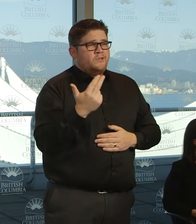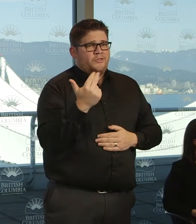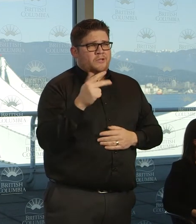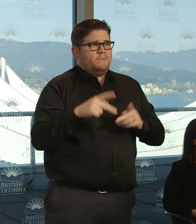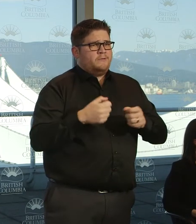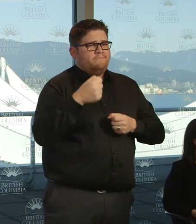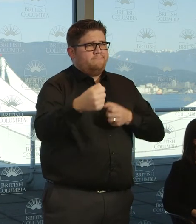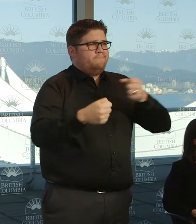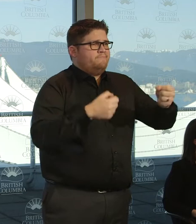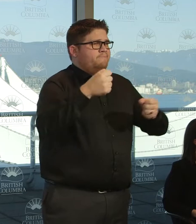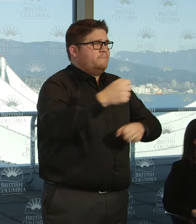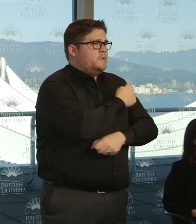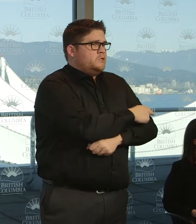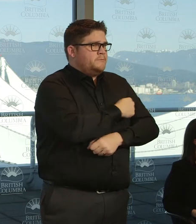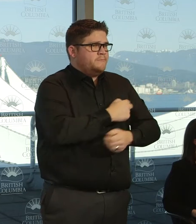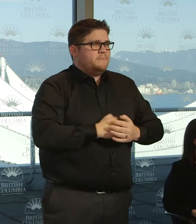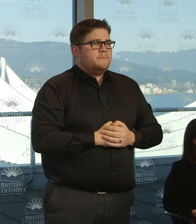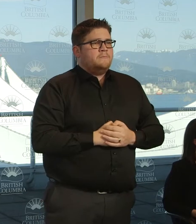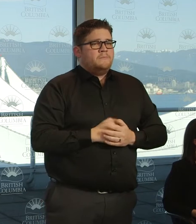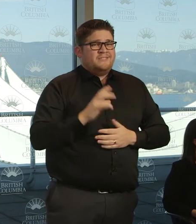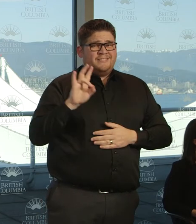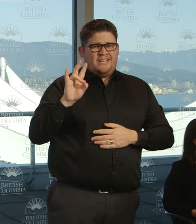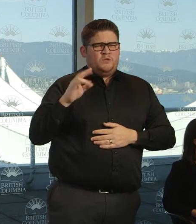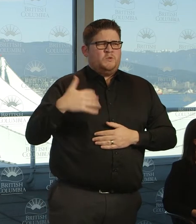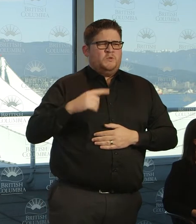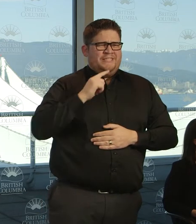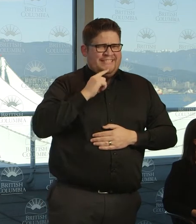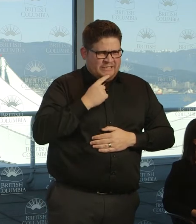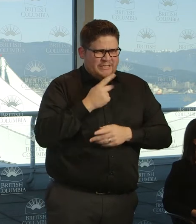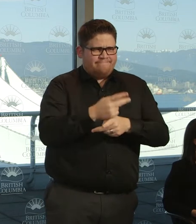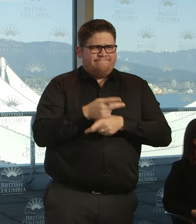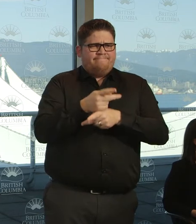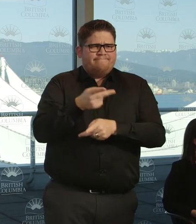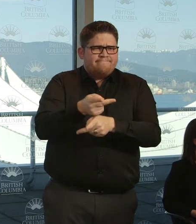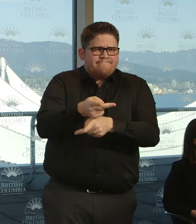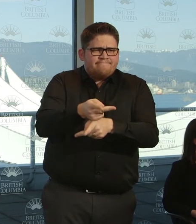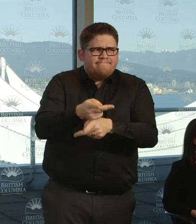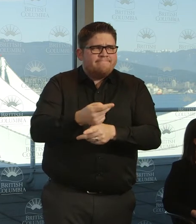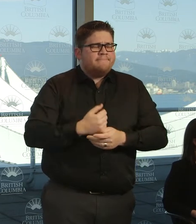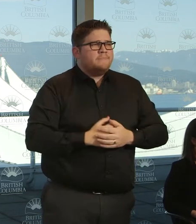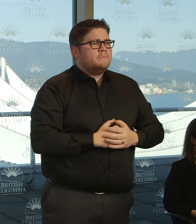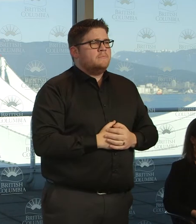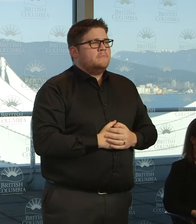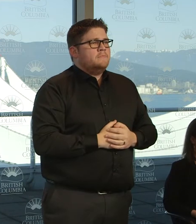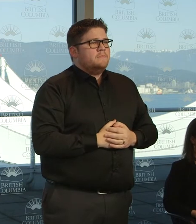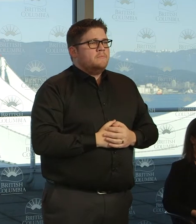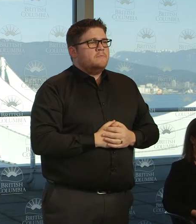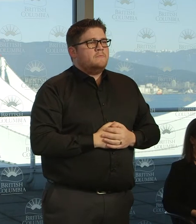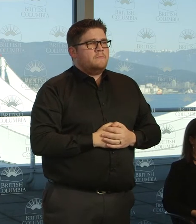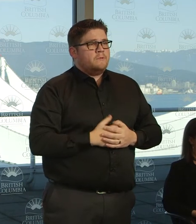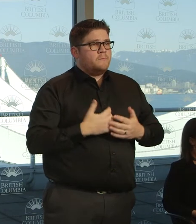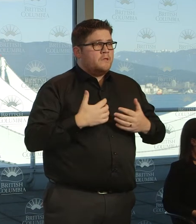in intensive care here in British Columbia. Five continue to be recovered and we have no new deaths to report.